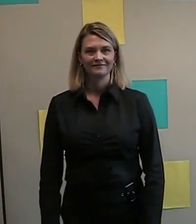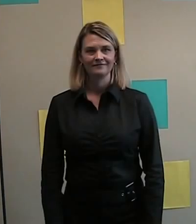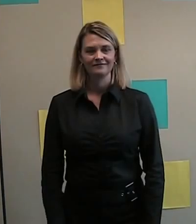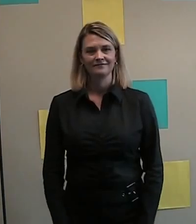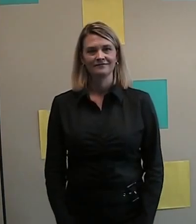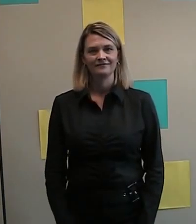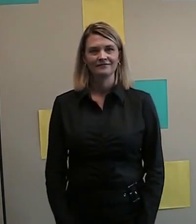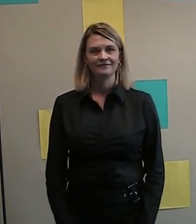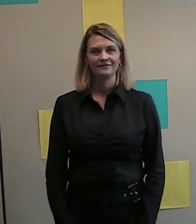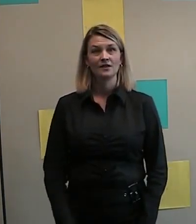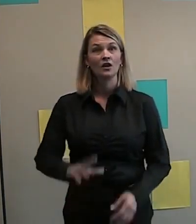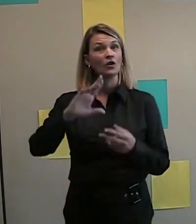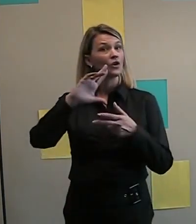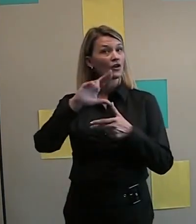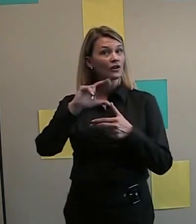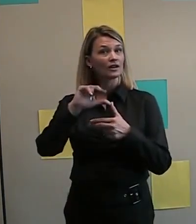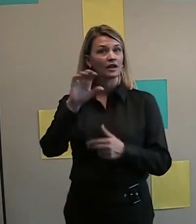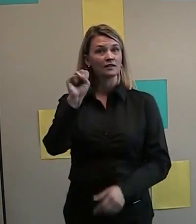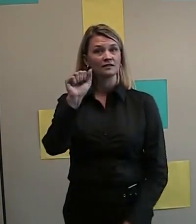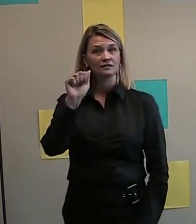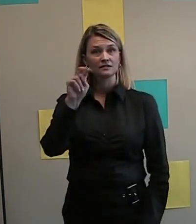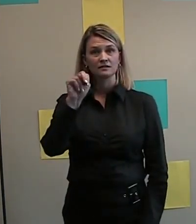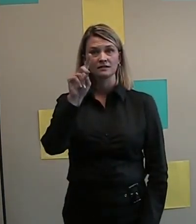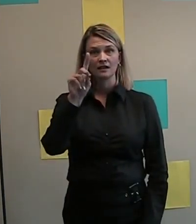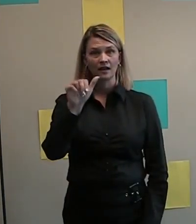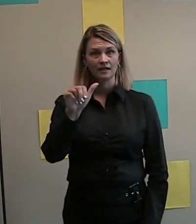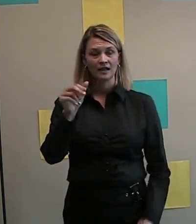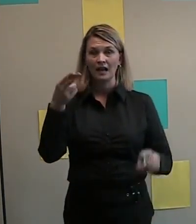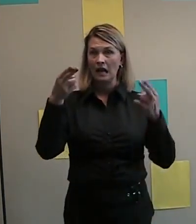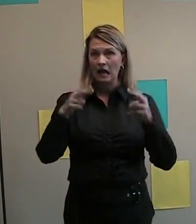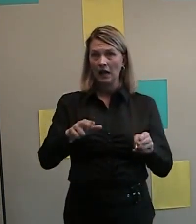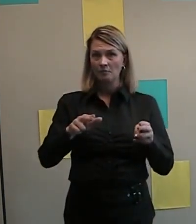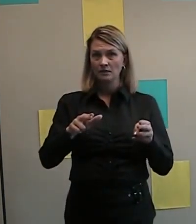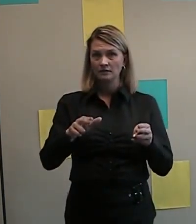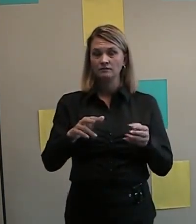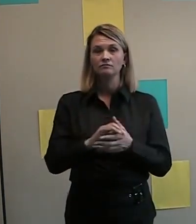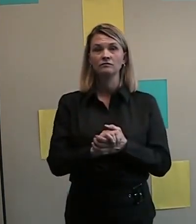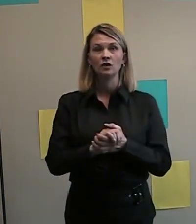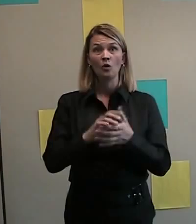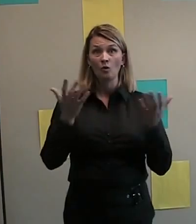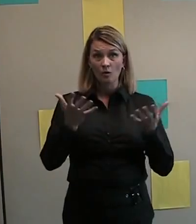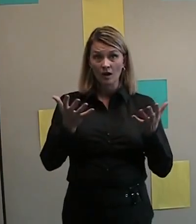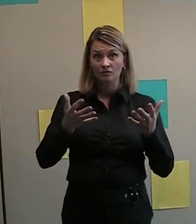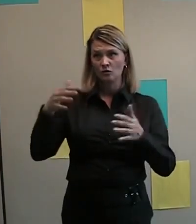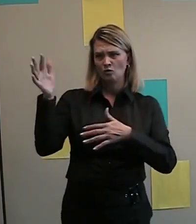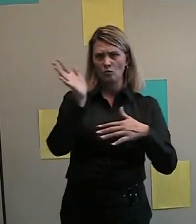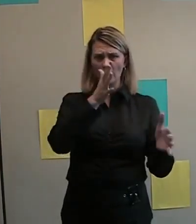Hurricane Sandy brought wind, rain, and snow to the Mountain State,